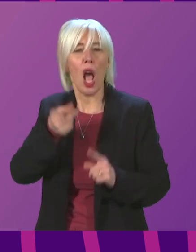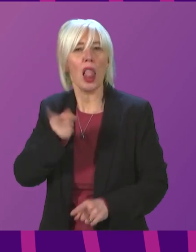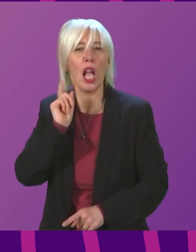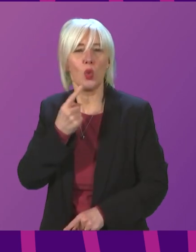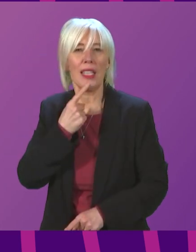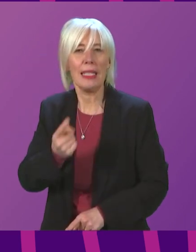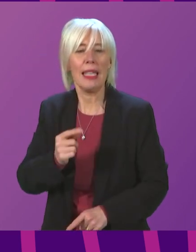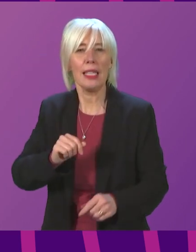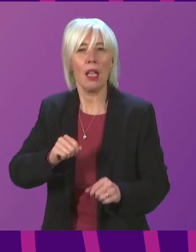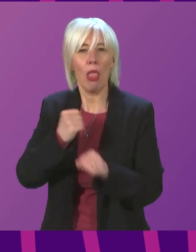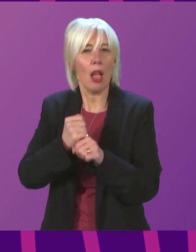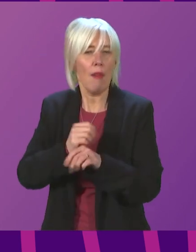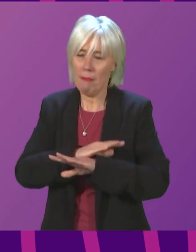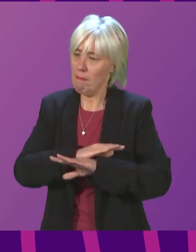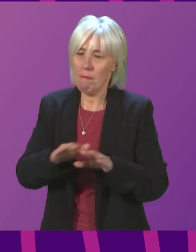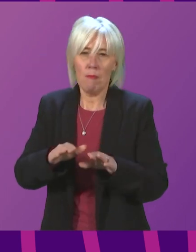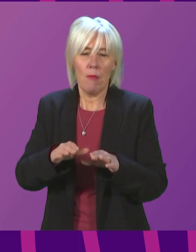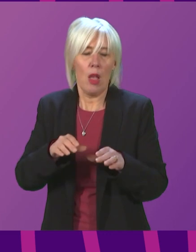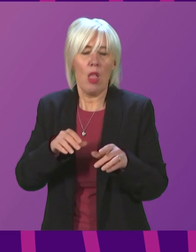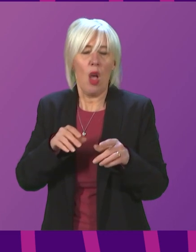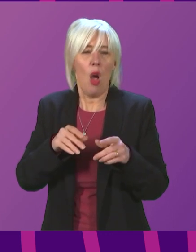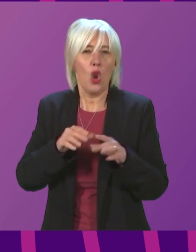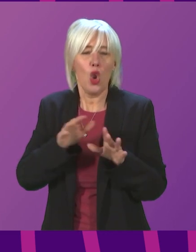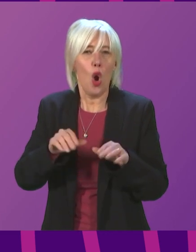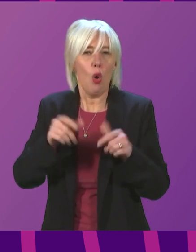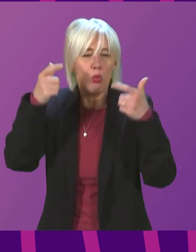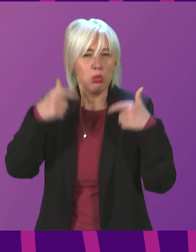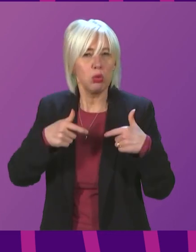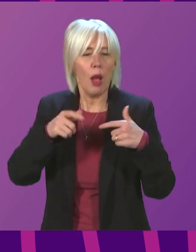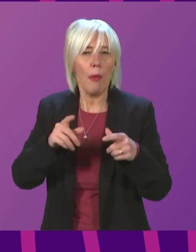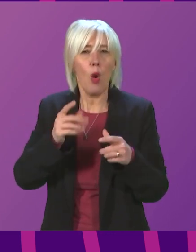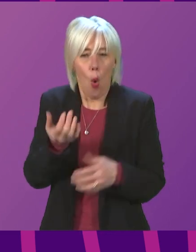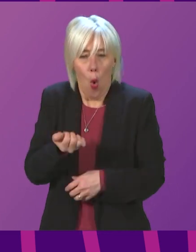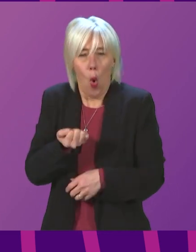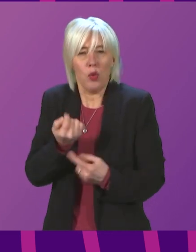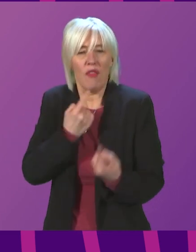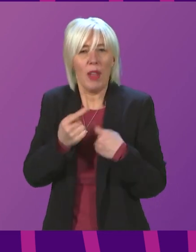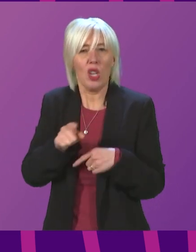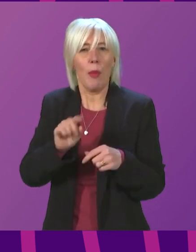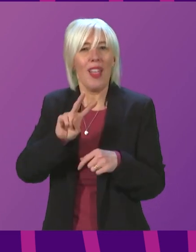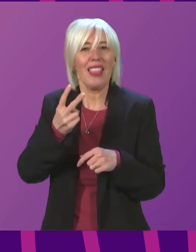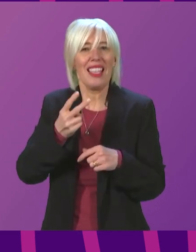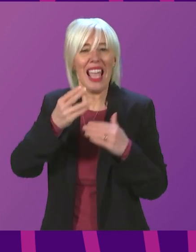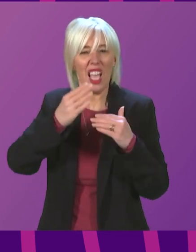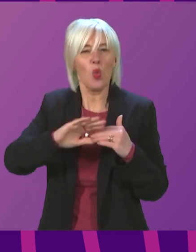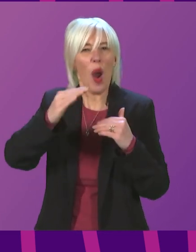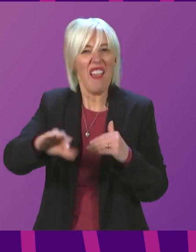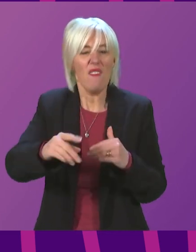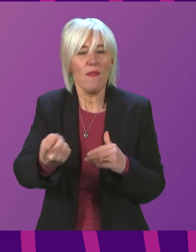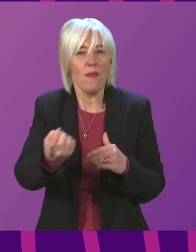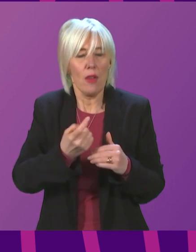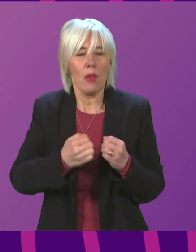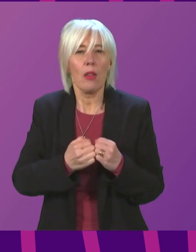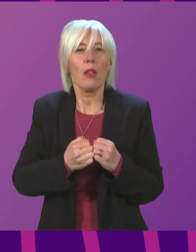had acted unlawfully in withholding projections about a second wave. So can I ask the Scottish government, in the light of the rebuke